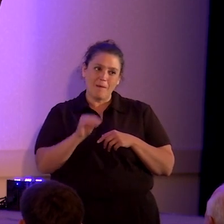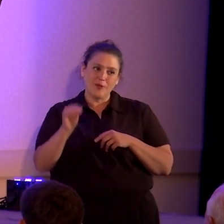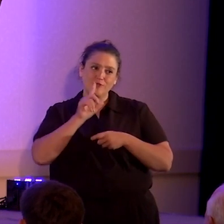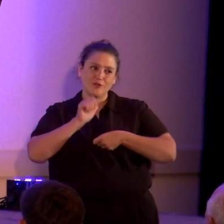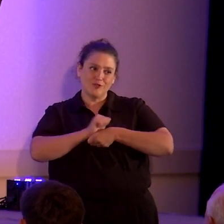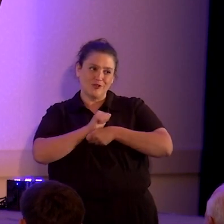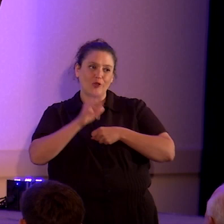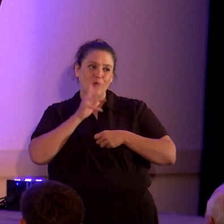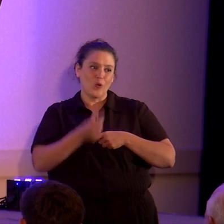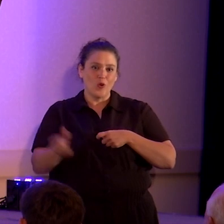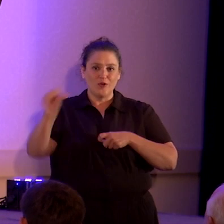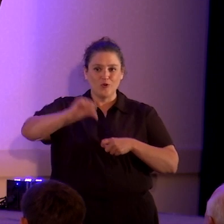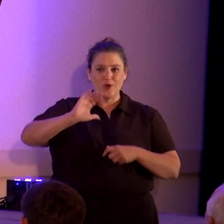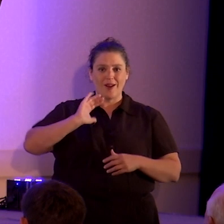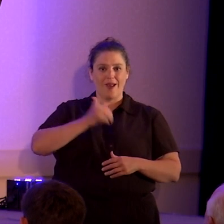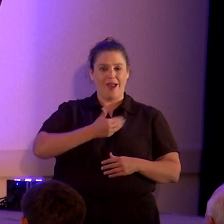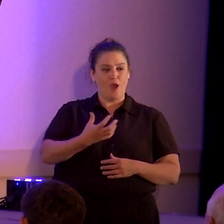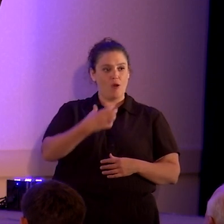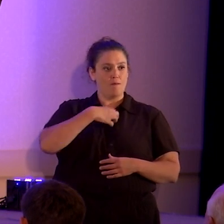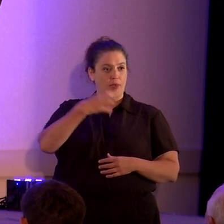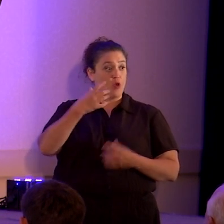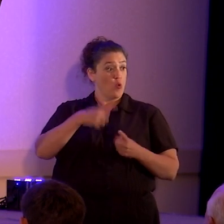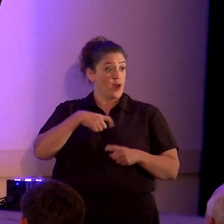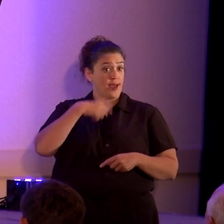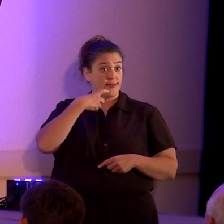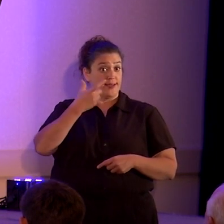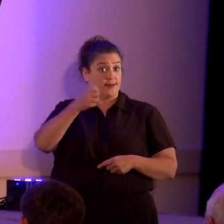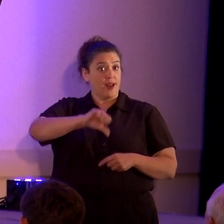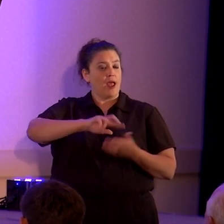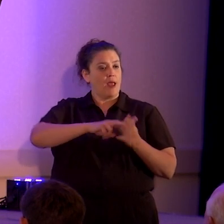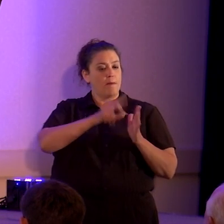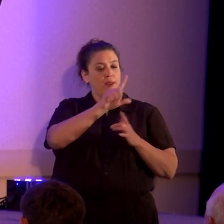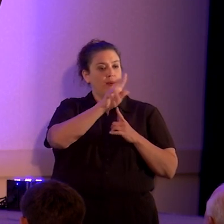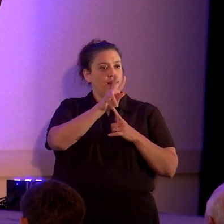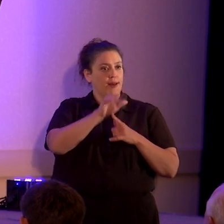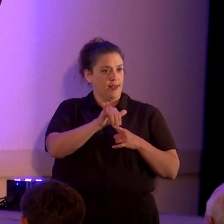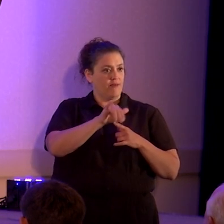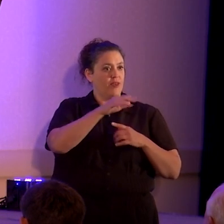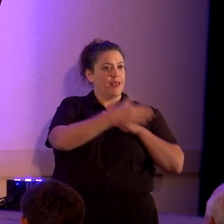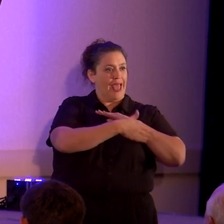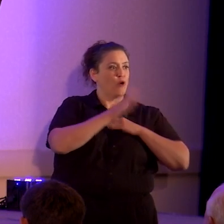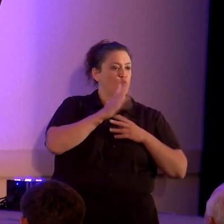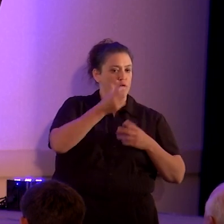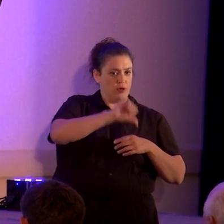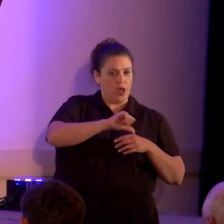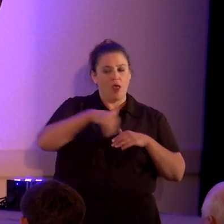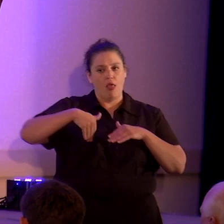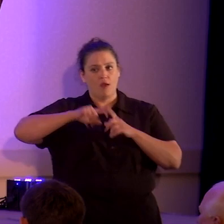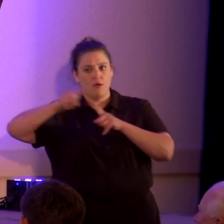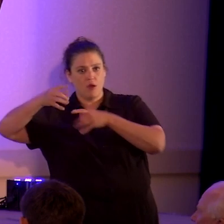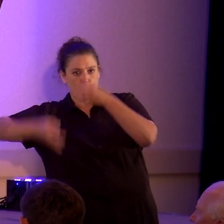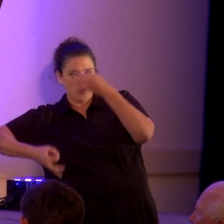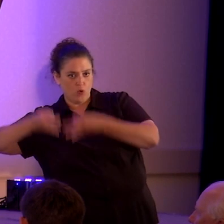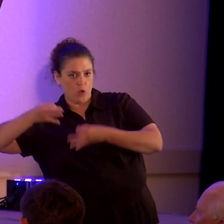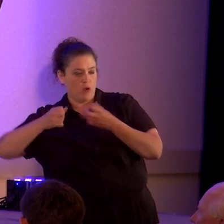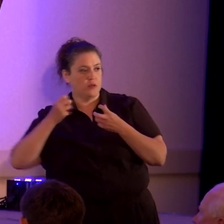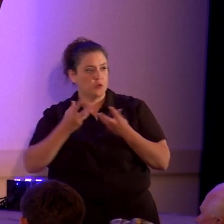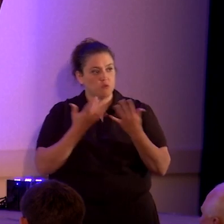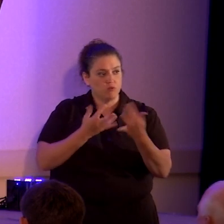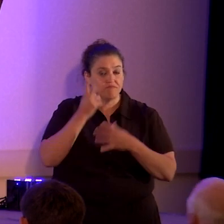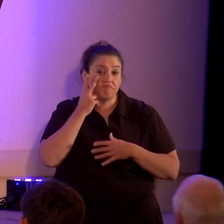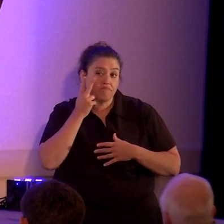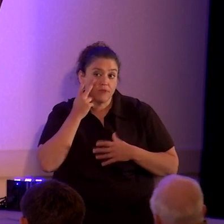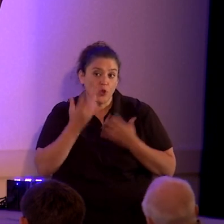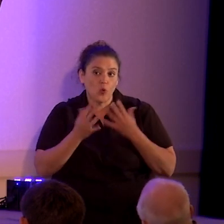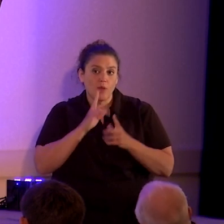is going to be denied. And that's – by denied, I mean denied by Levy County itself. It's not in court. So stay tuned. We